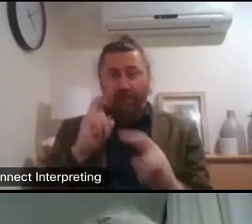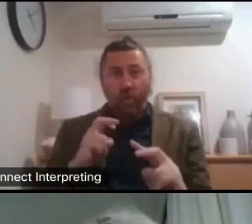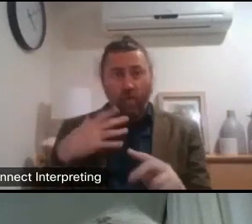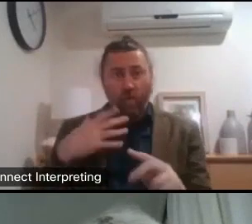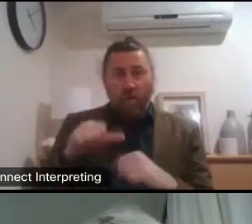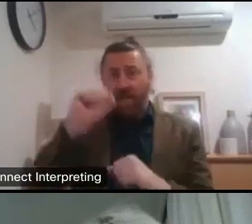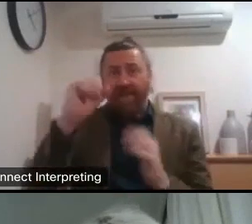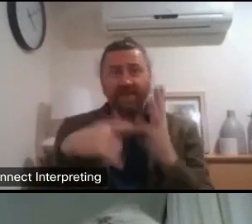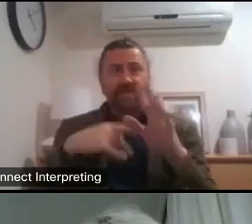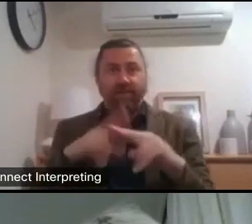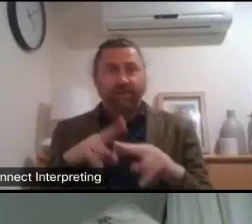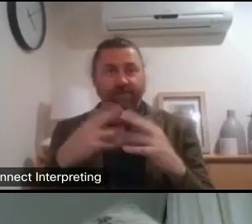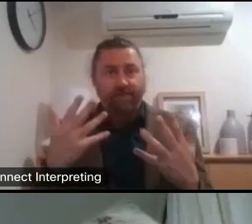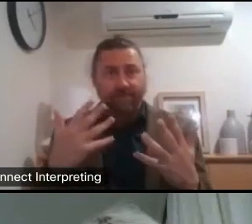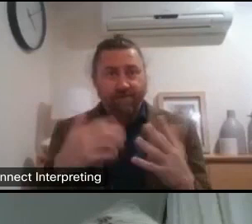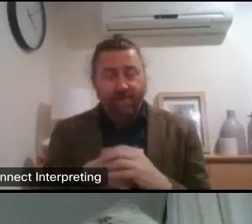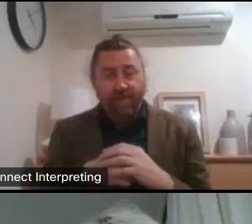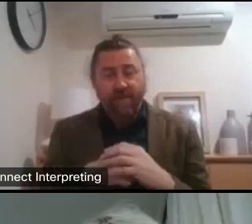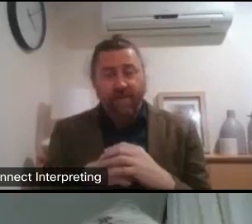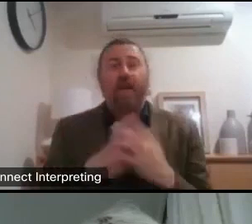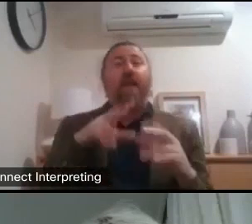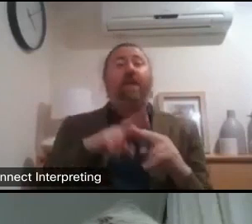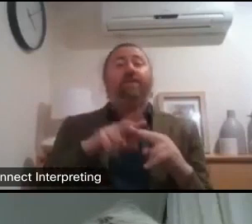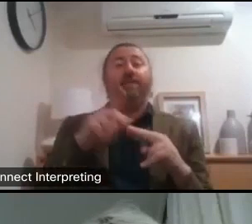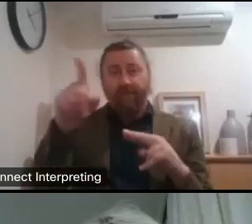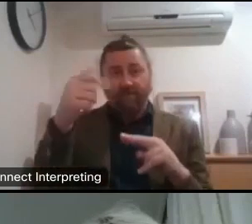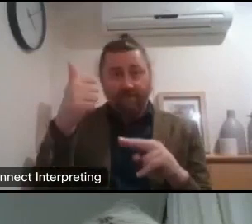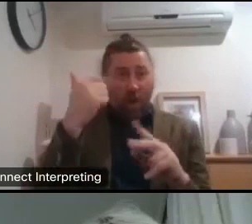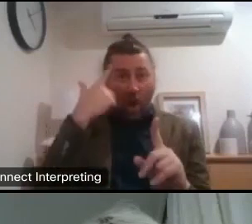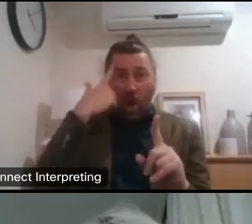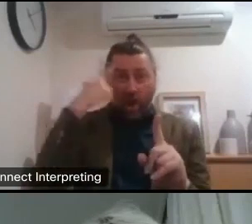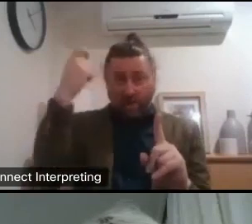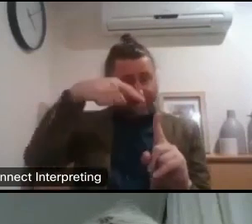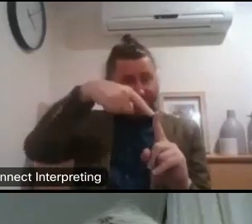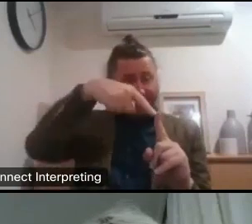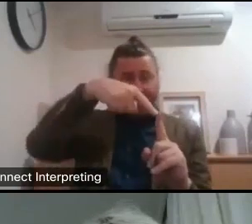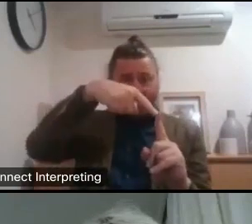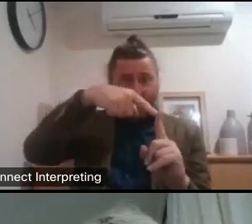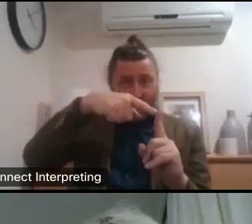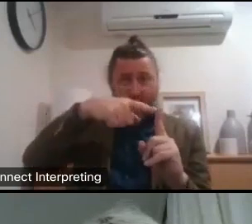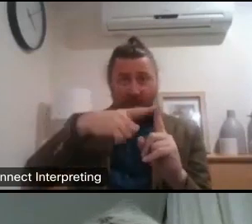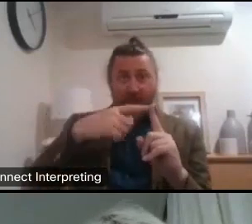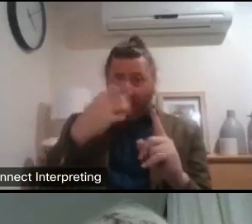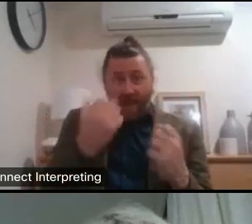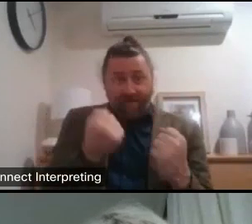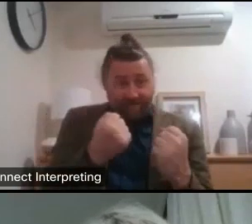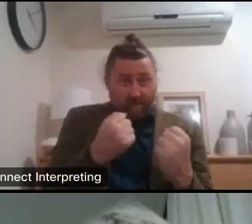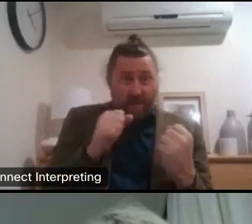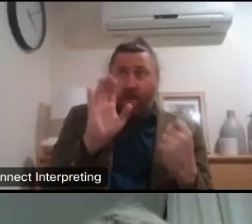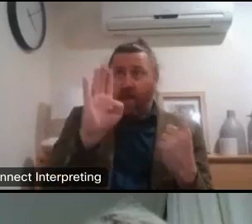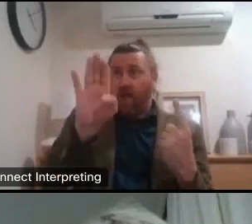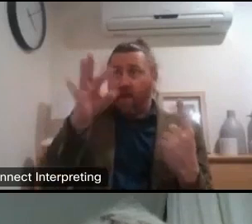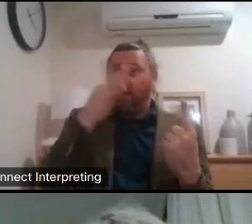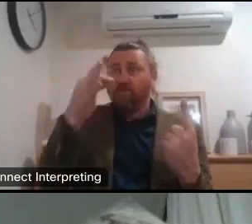invariably builds in delay it means that some good ideas just by the process of attrition get burned off the you know the proposals